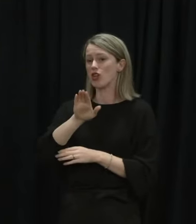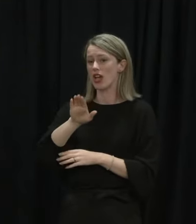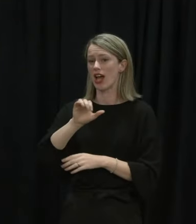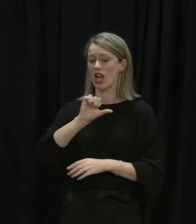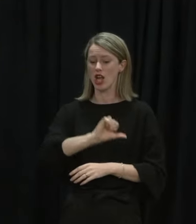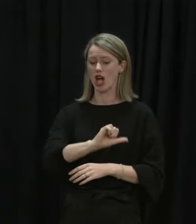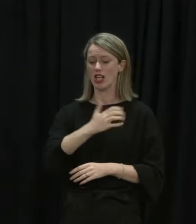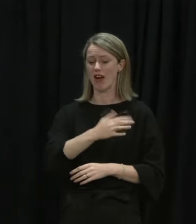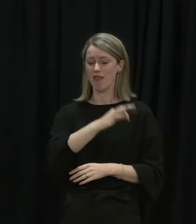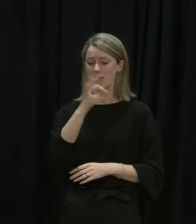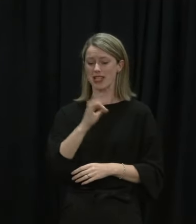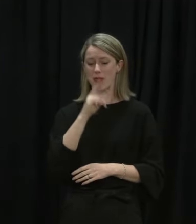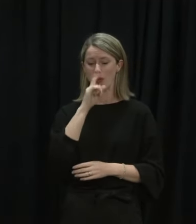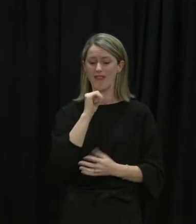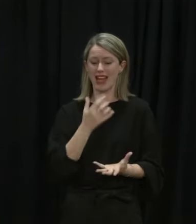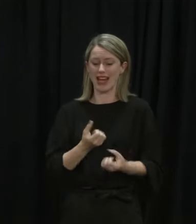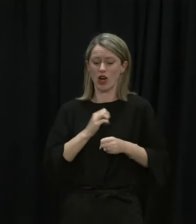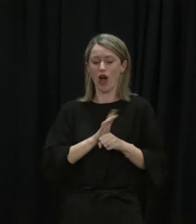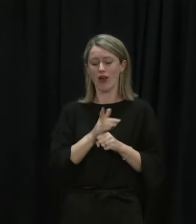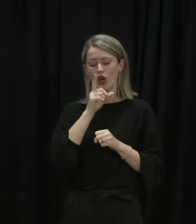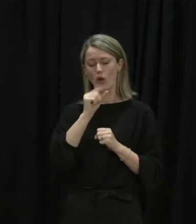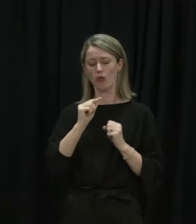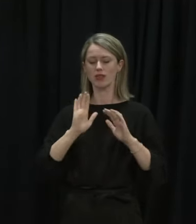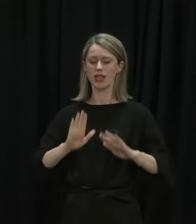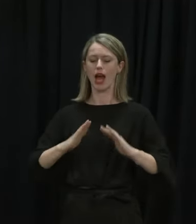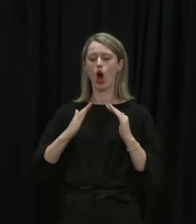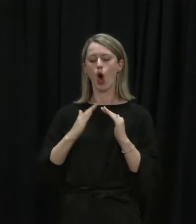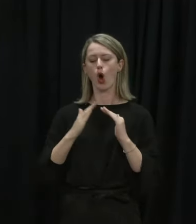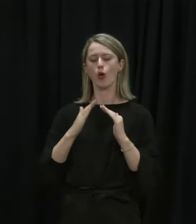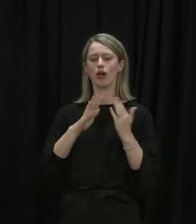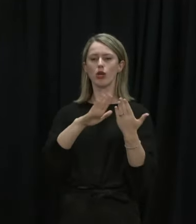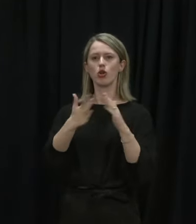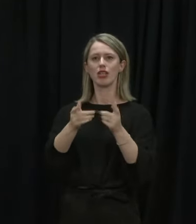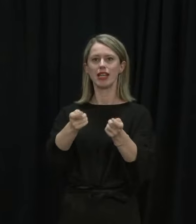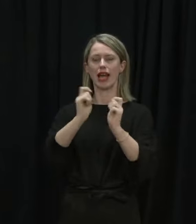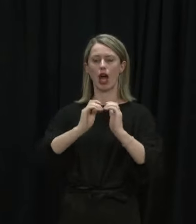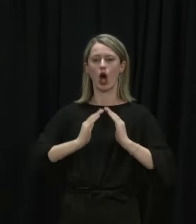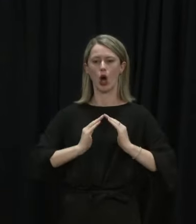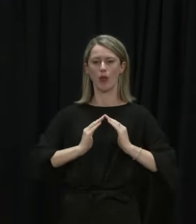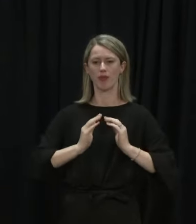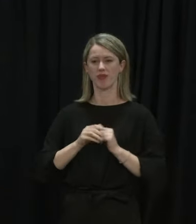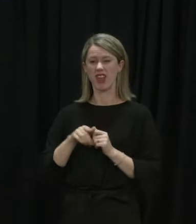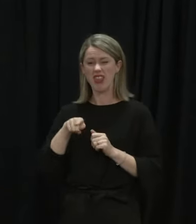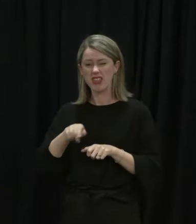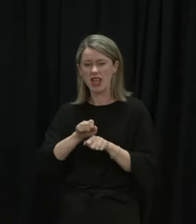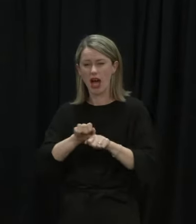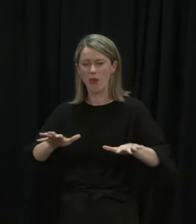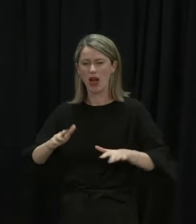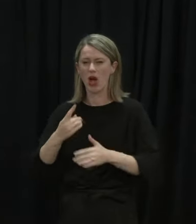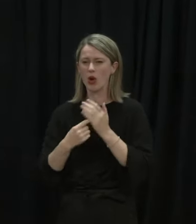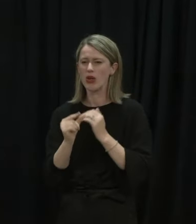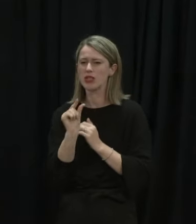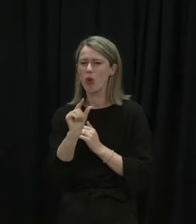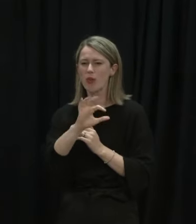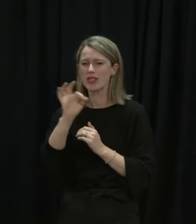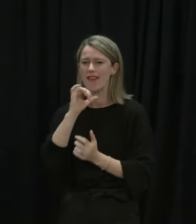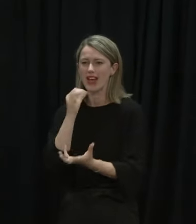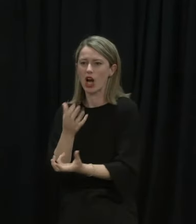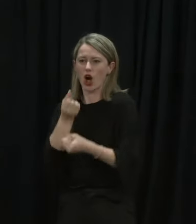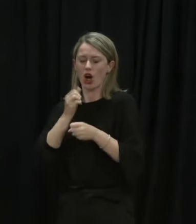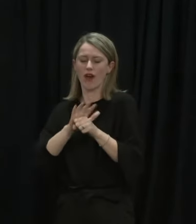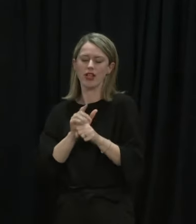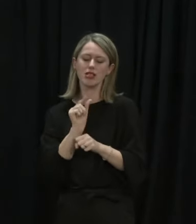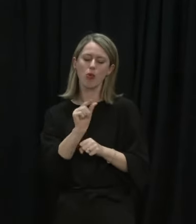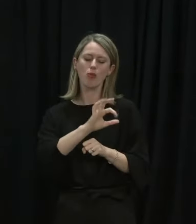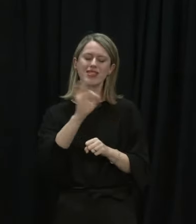who get COVID could be treated at home with appropriate community care, and indeed in this outbreak, only a small percentage of those who've contracted the virus